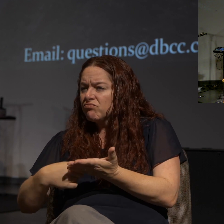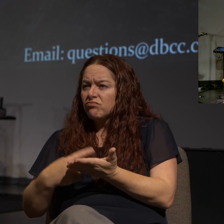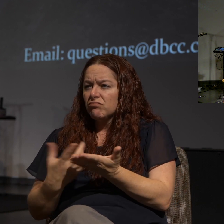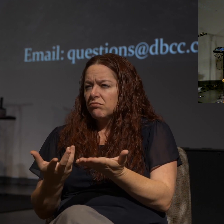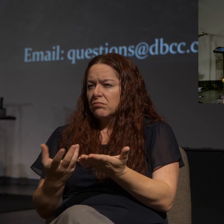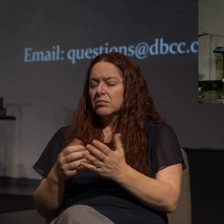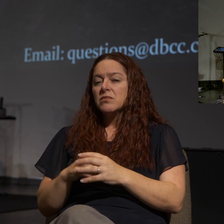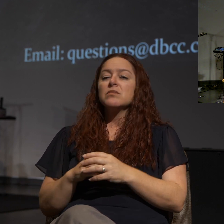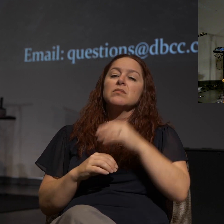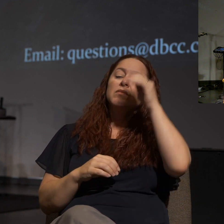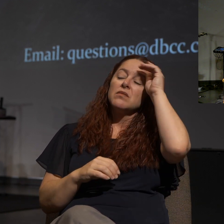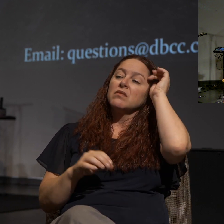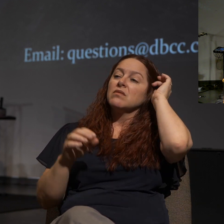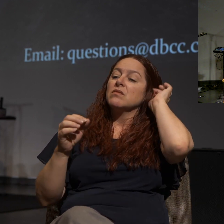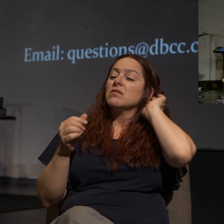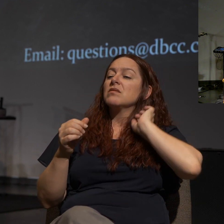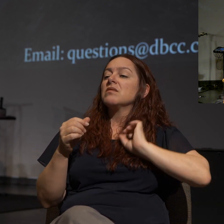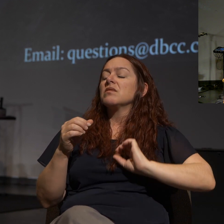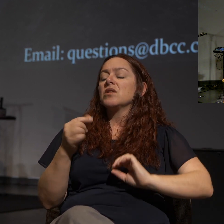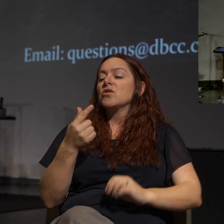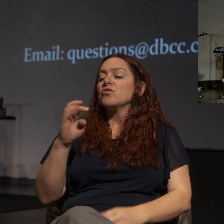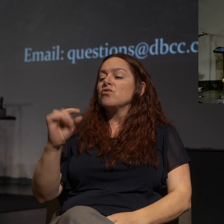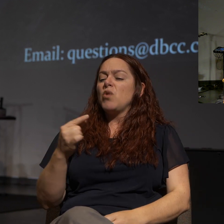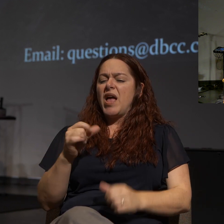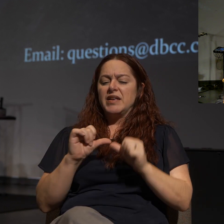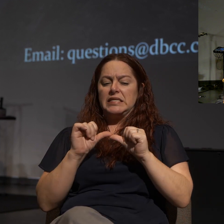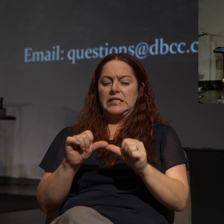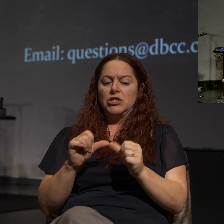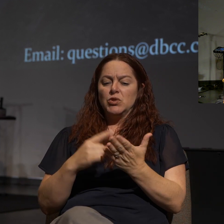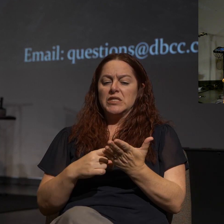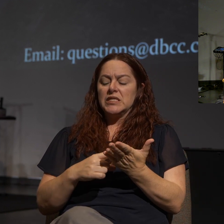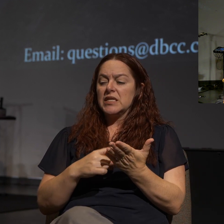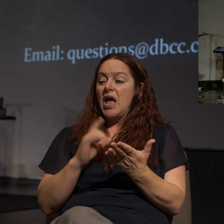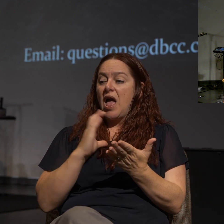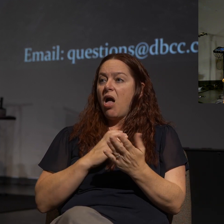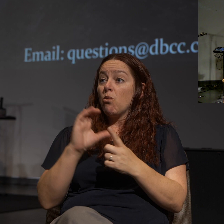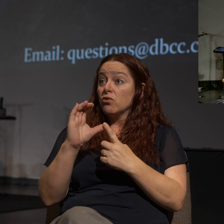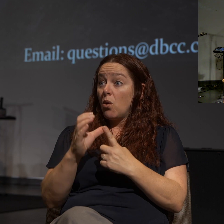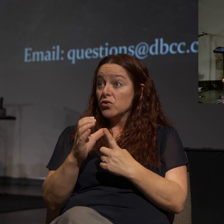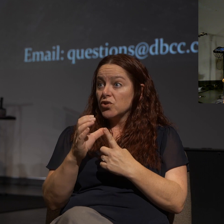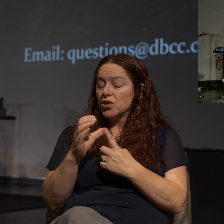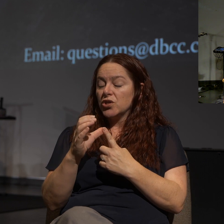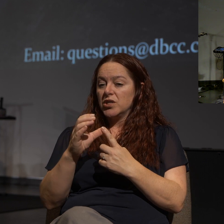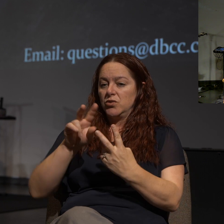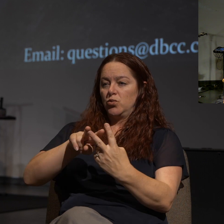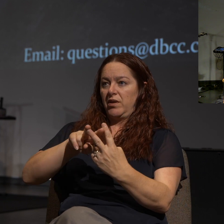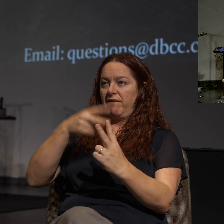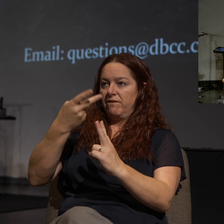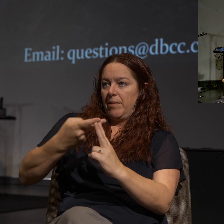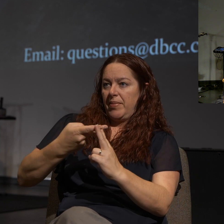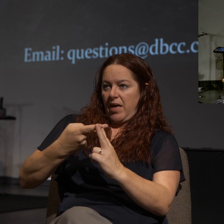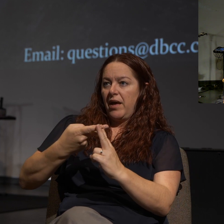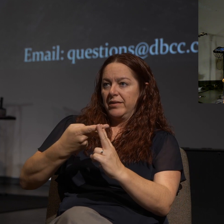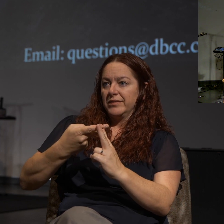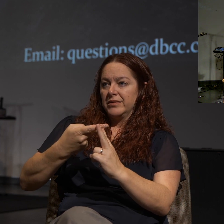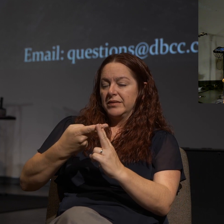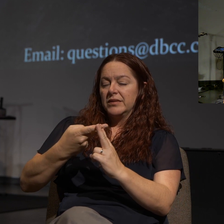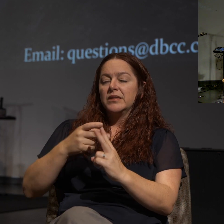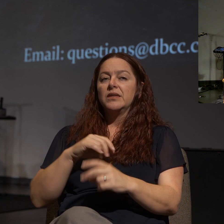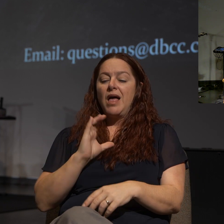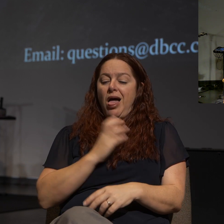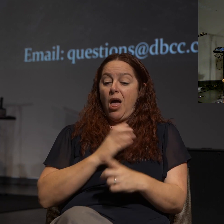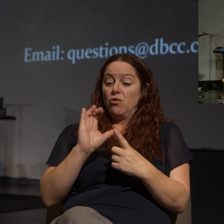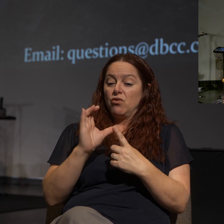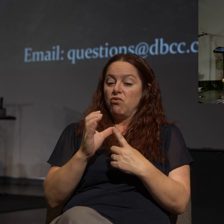What Greg went on to say, which I found was fascinating and really spot on, was he said, our culture has actually flipped those. That our